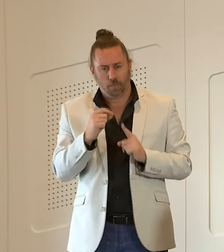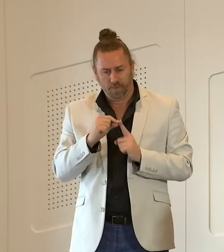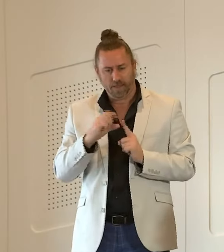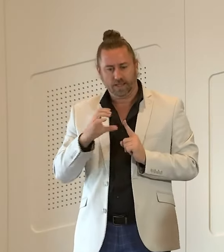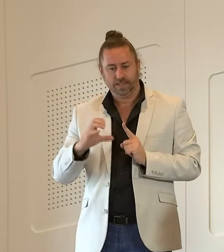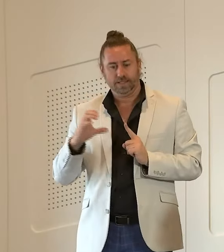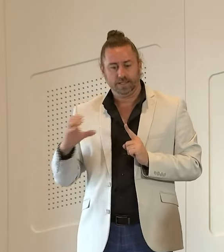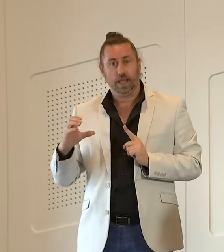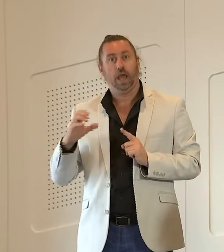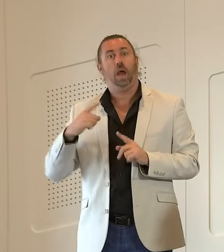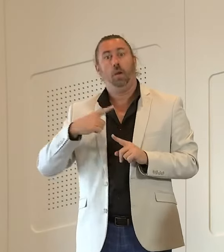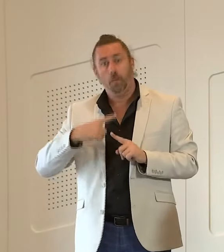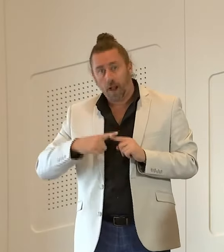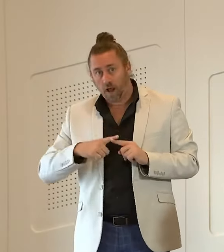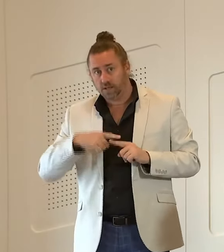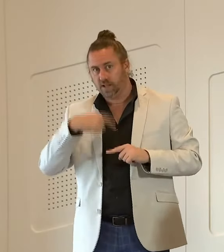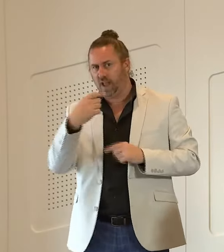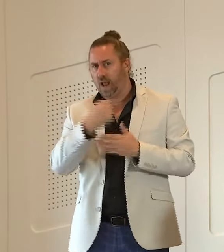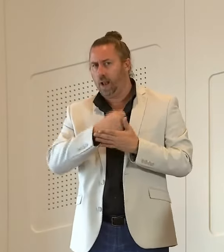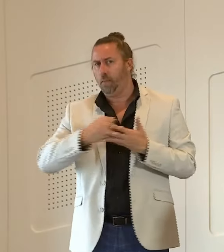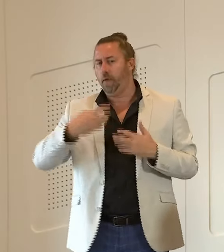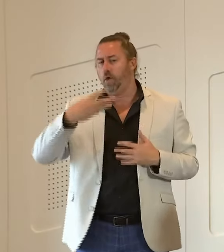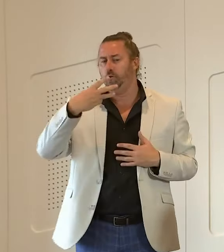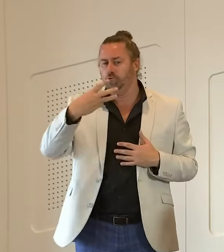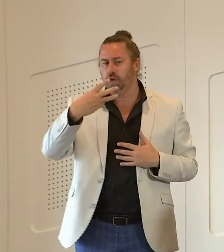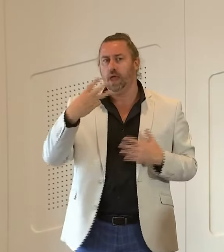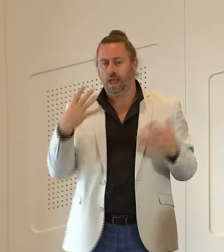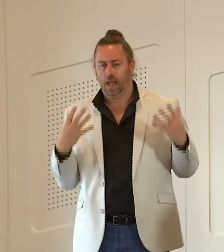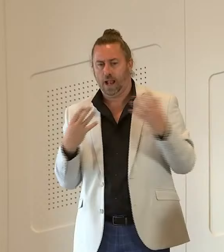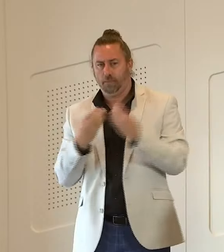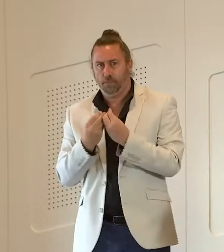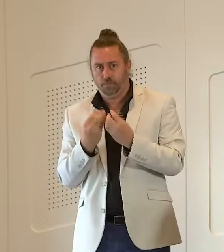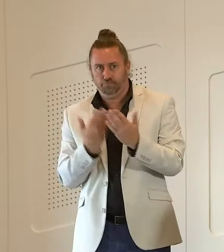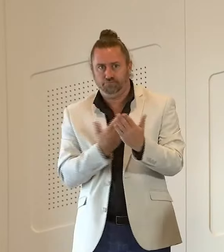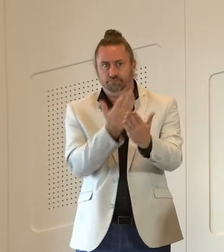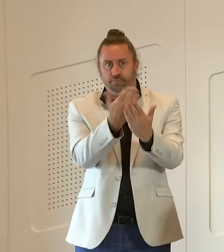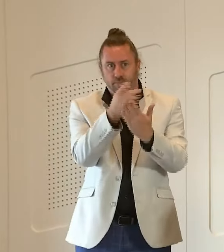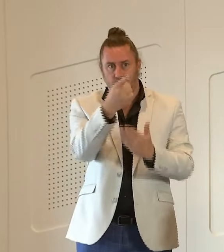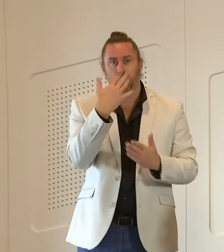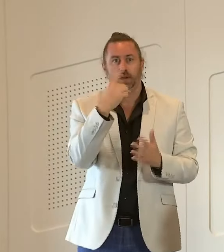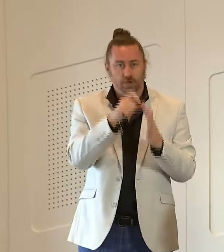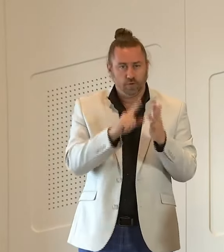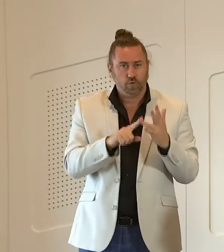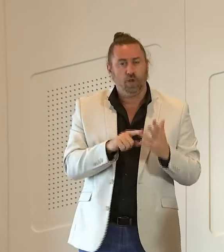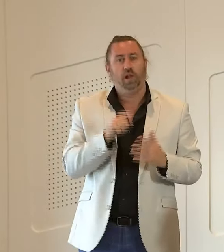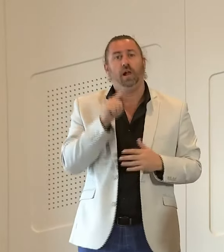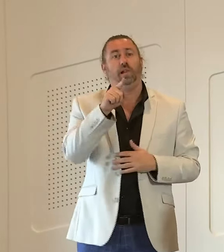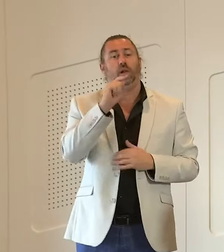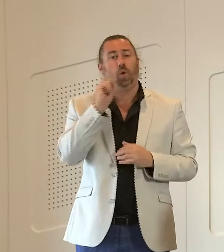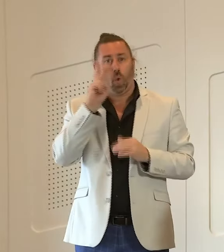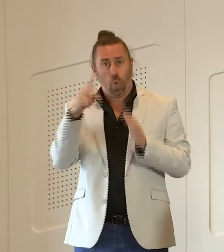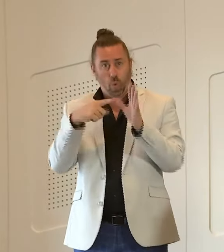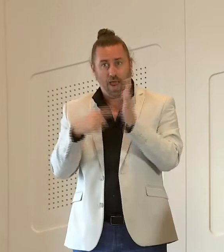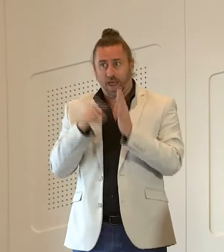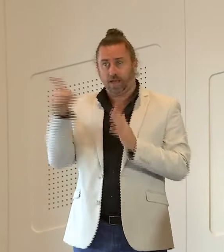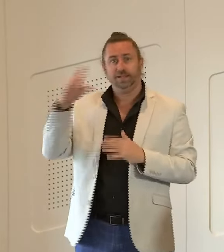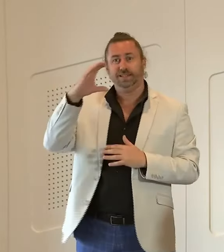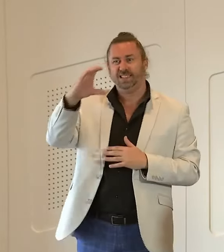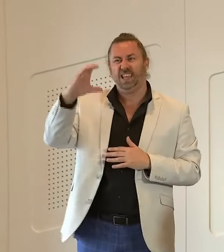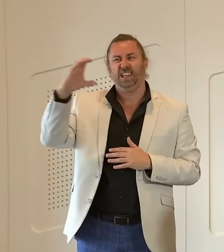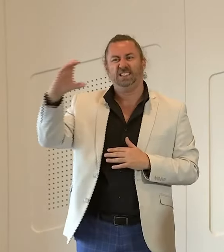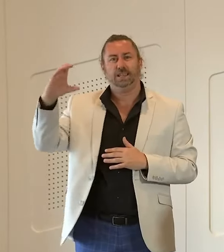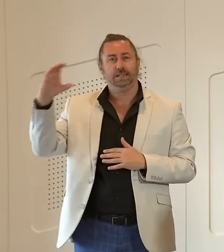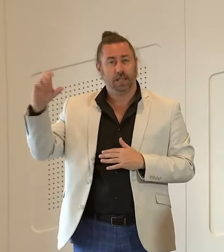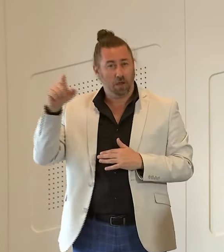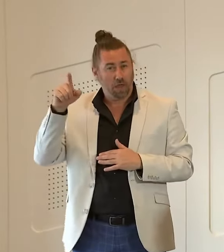three of the p triple c's report it will relate to the adequacy and appropriateness of the structure of the